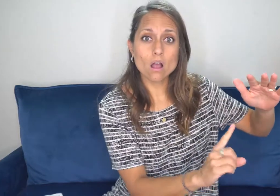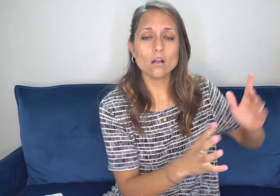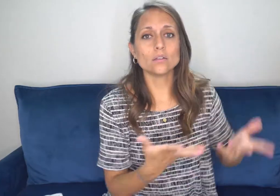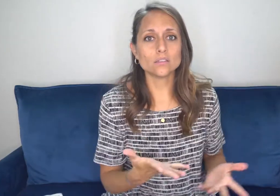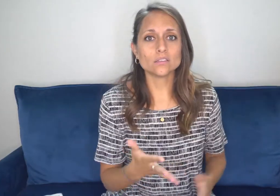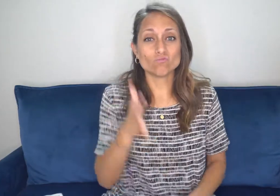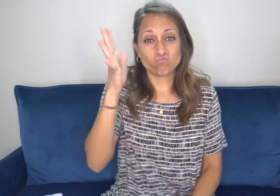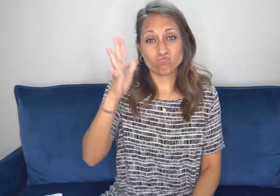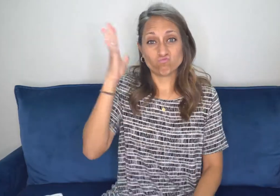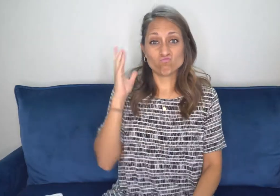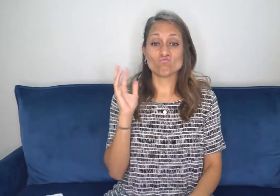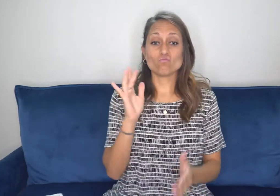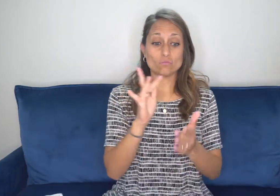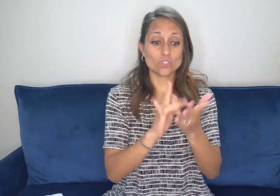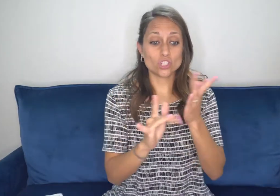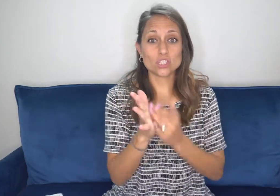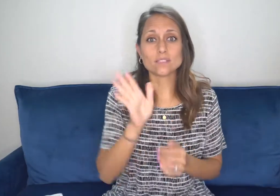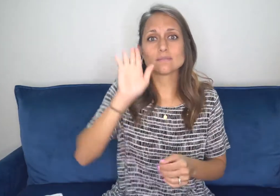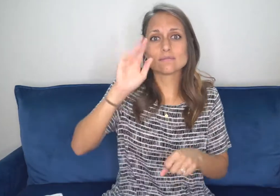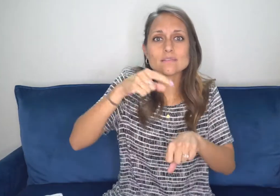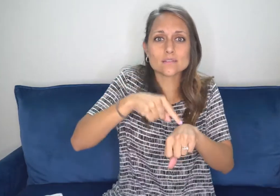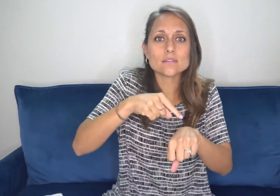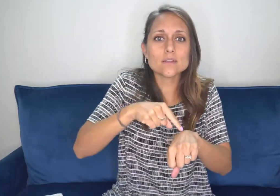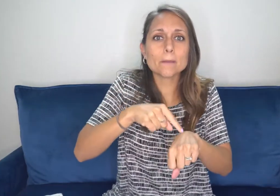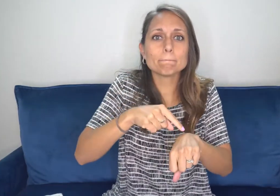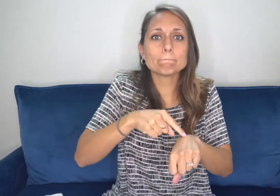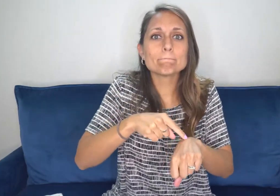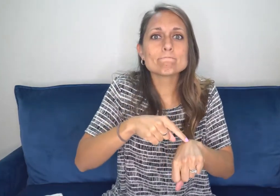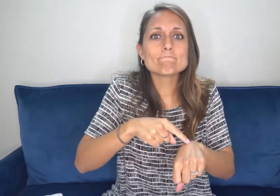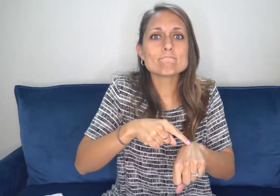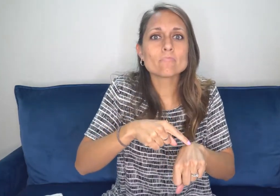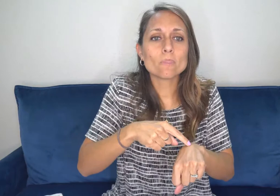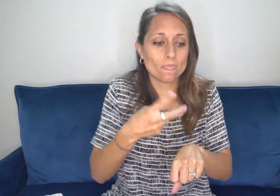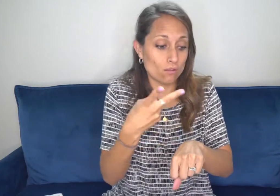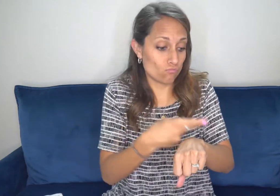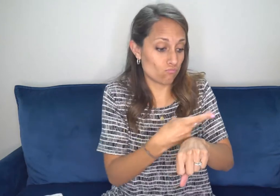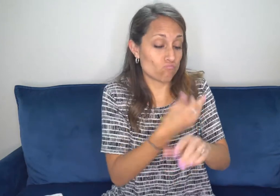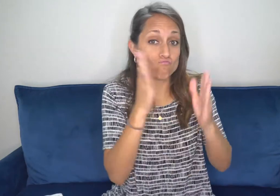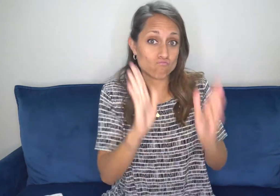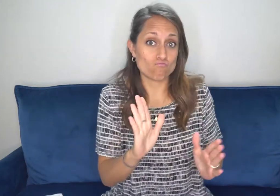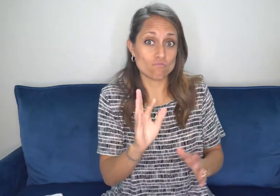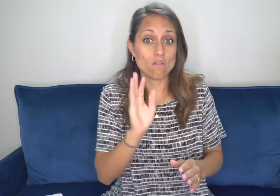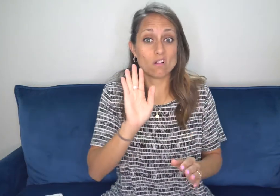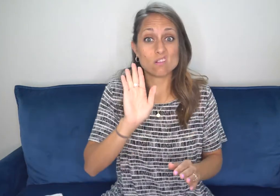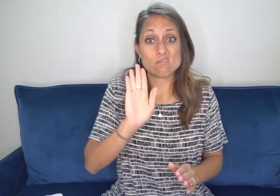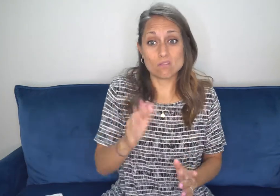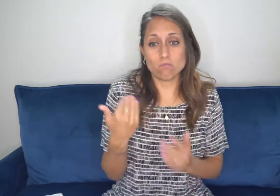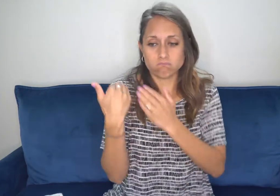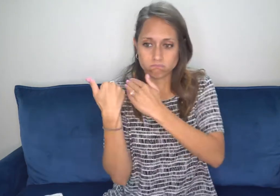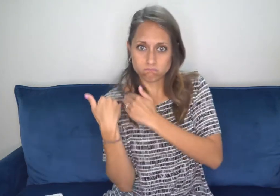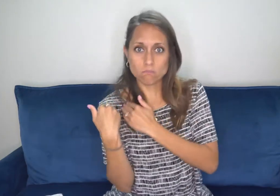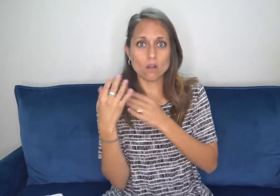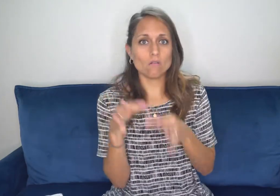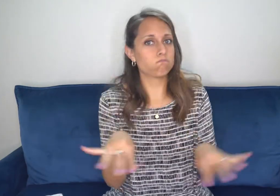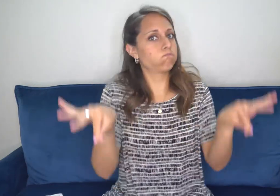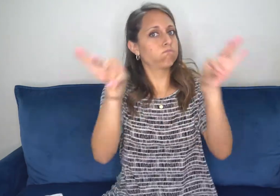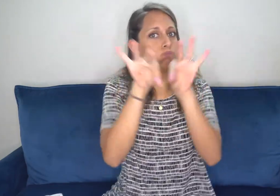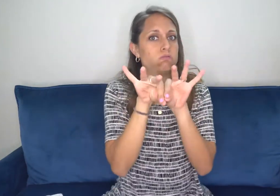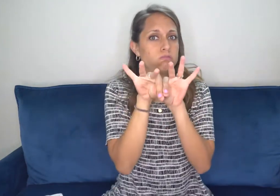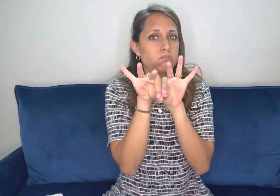Now it's remember to take this in context at that time that Jesus was alive. Shepherds had an immense responsibility